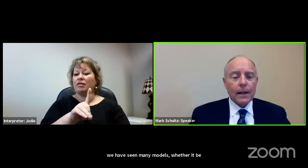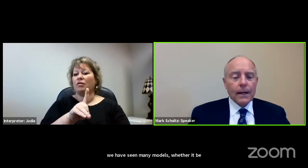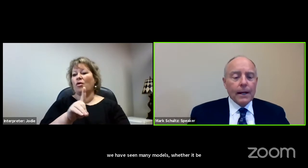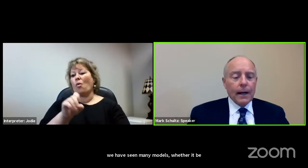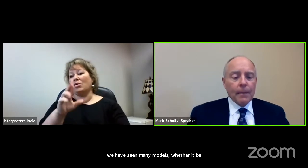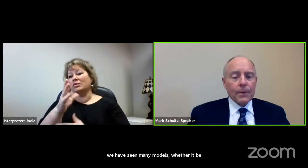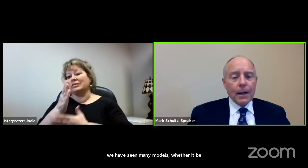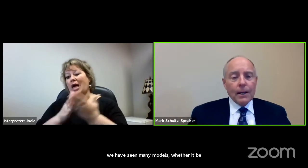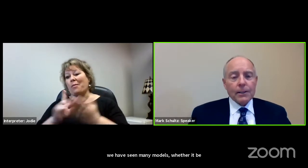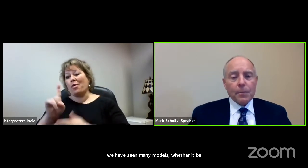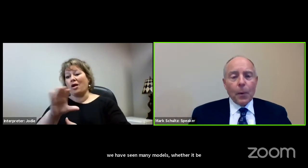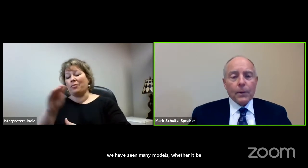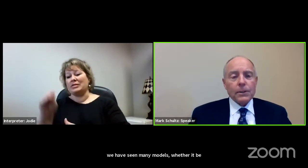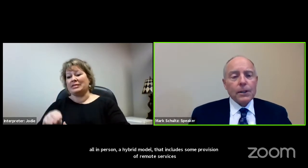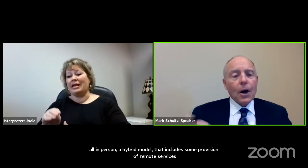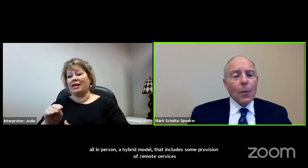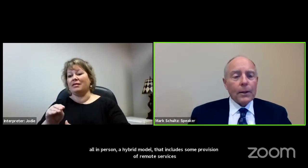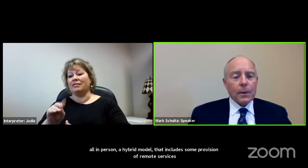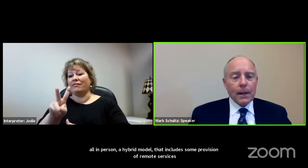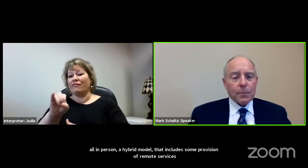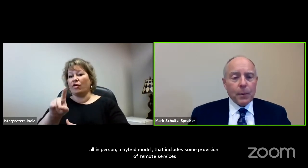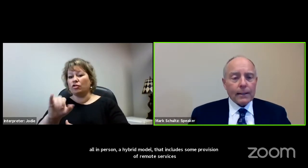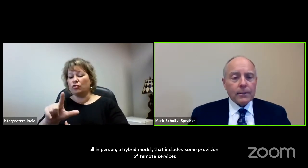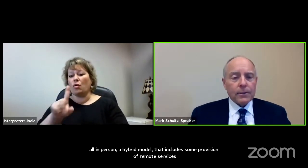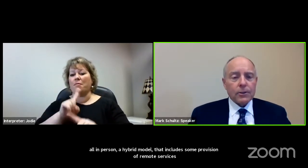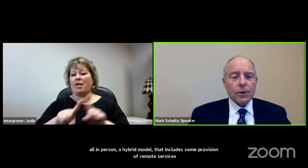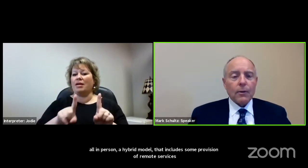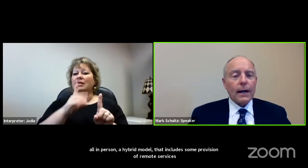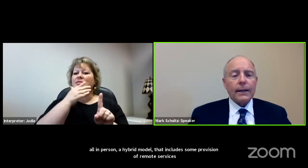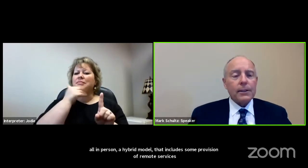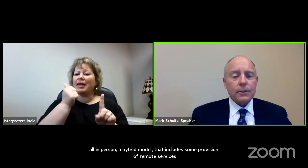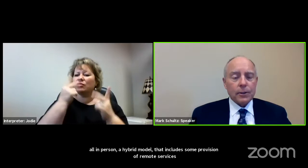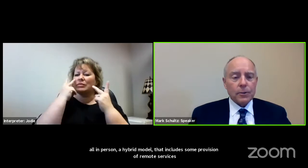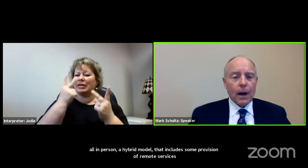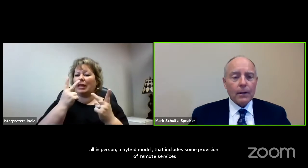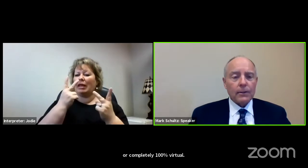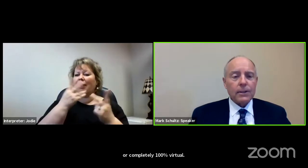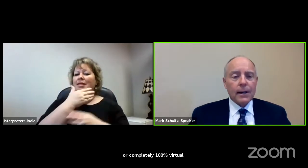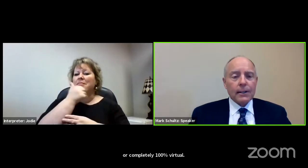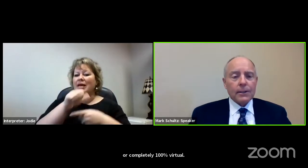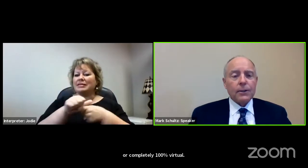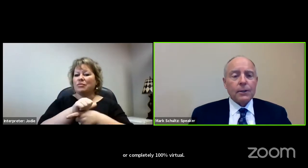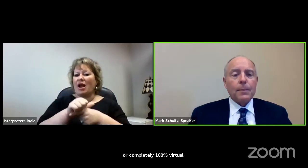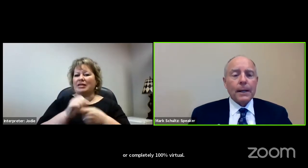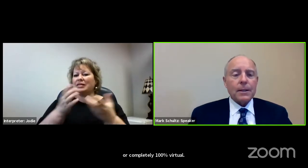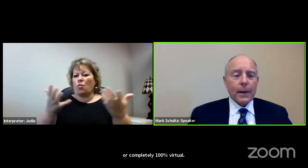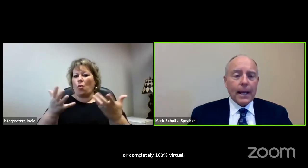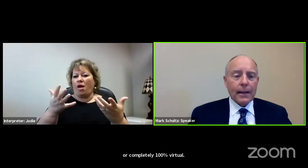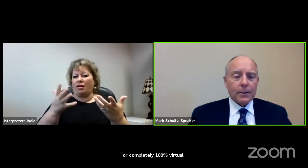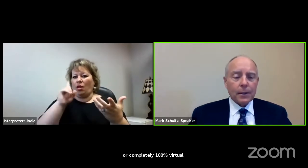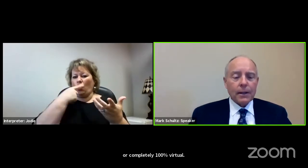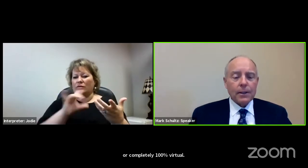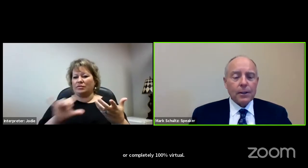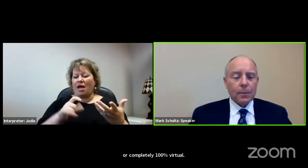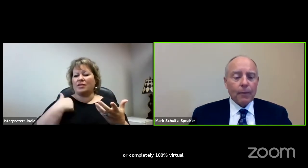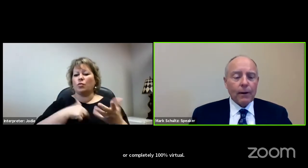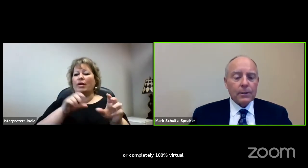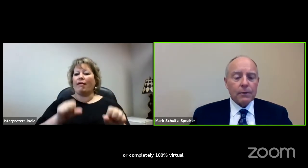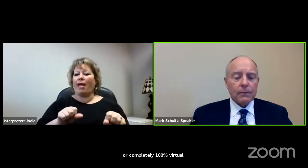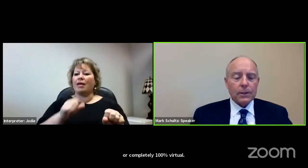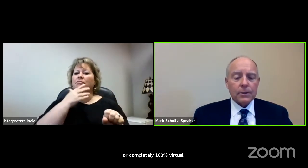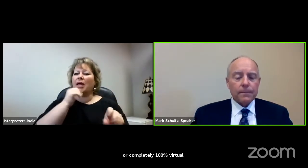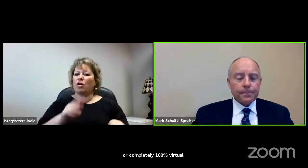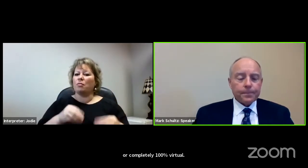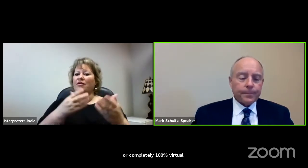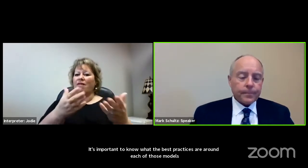virtual. It's important to know what the best practices are around each of those models to do the best that we can to continue to